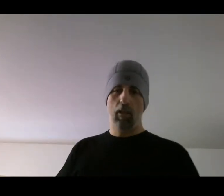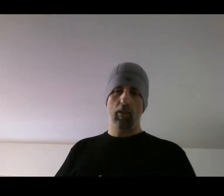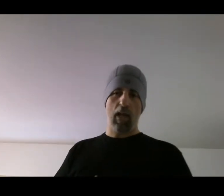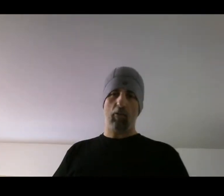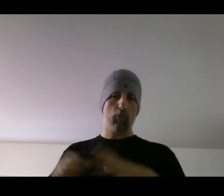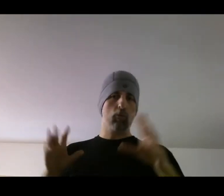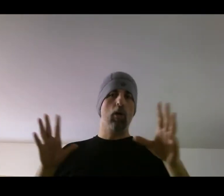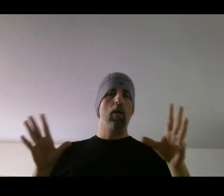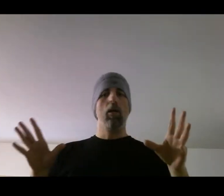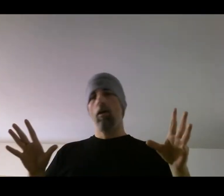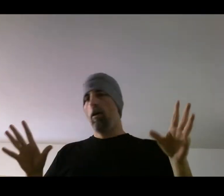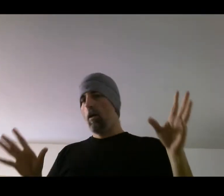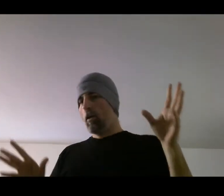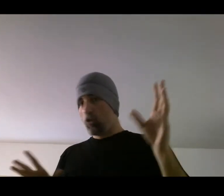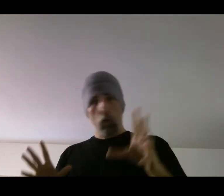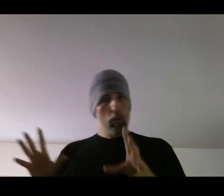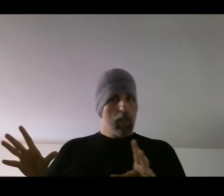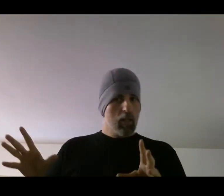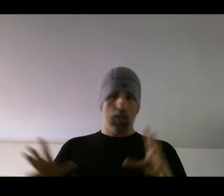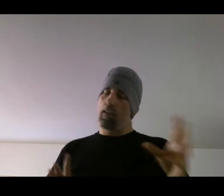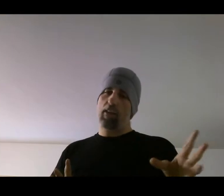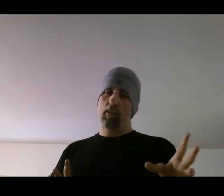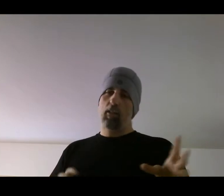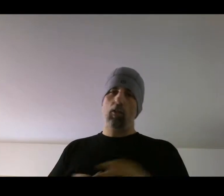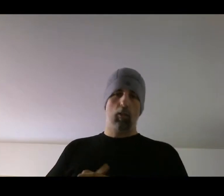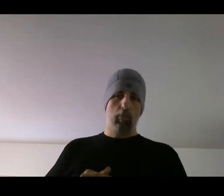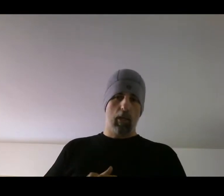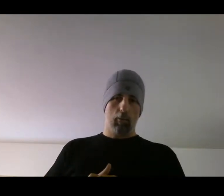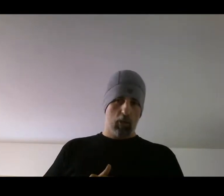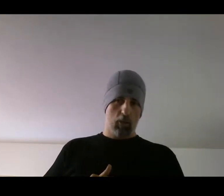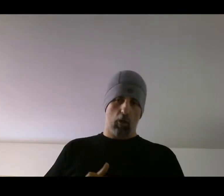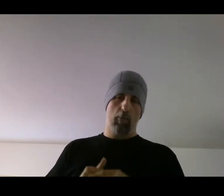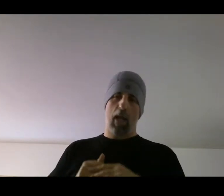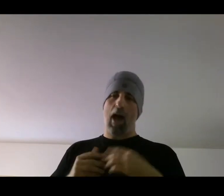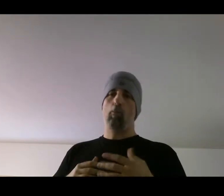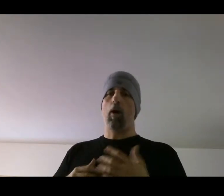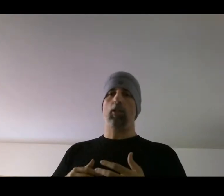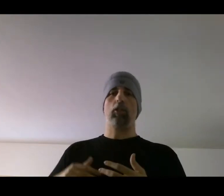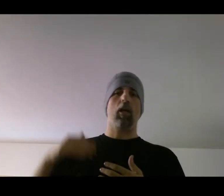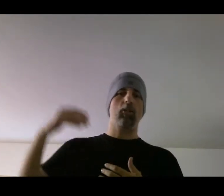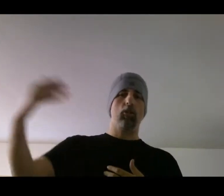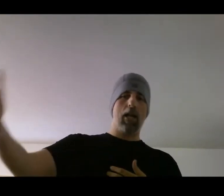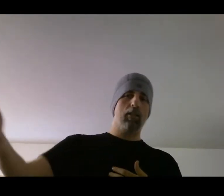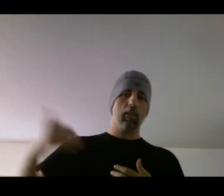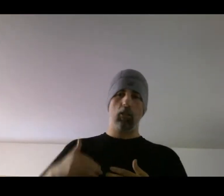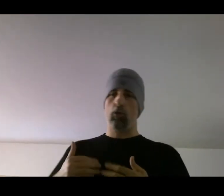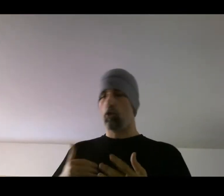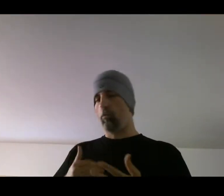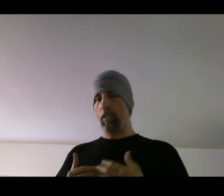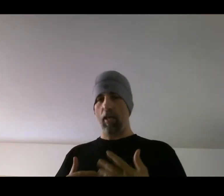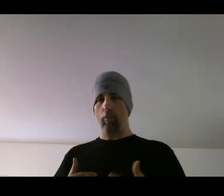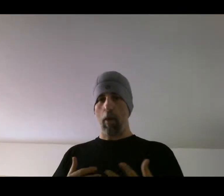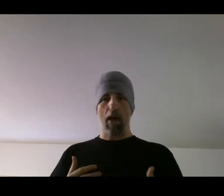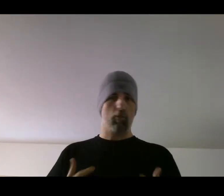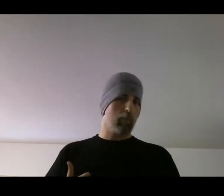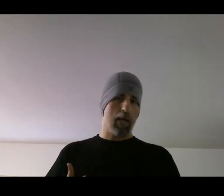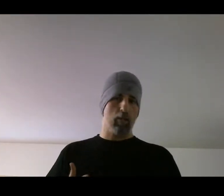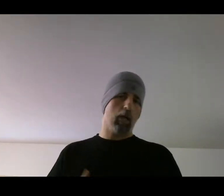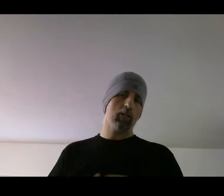Now through tuning and testing, you're going to be able to determine how much adrenaline you should be getting back from landed punches